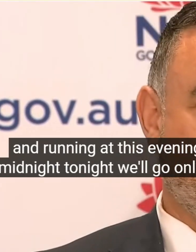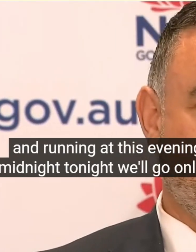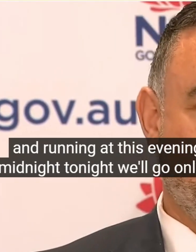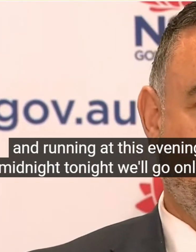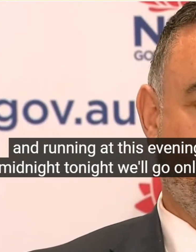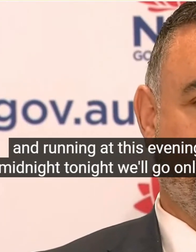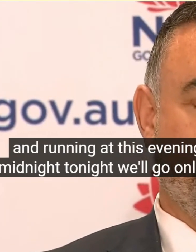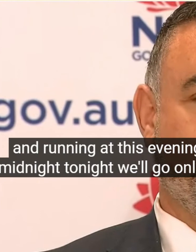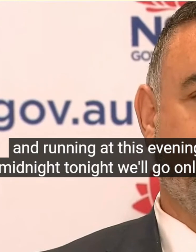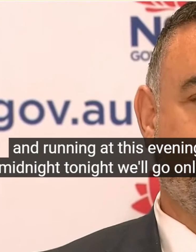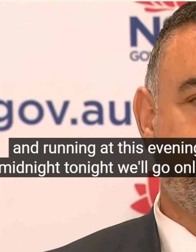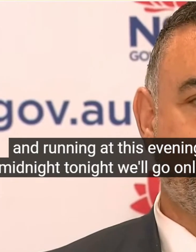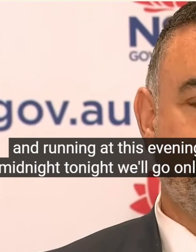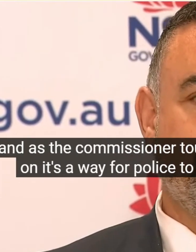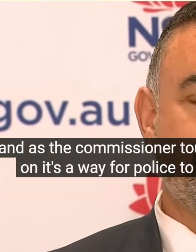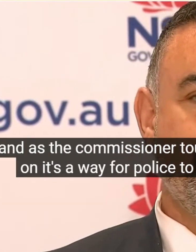Job To